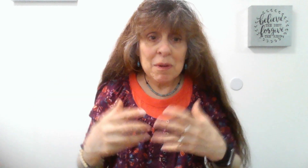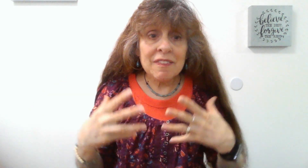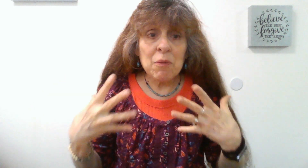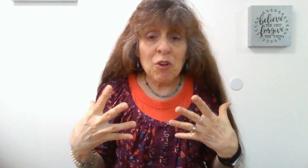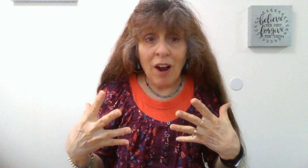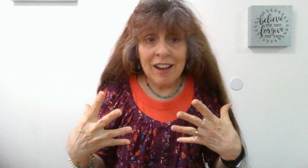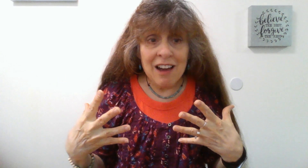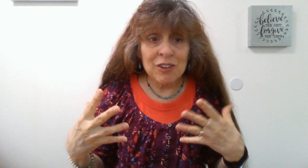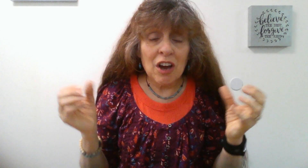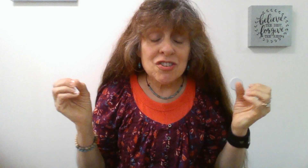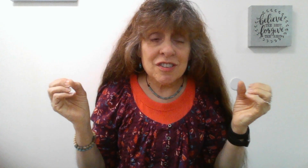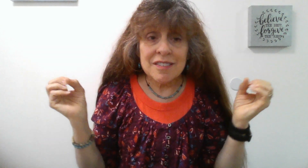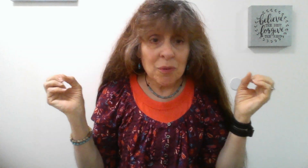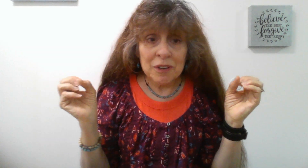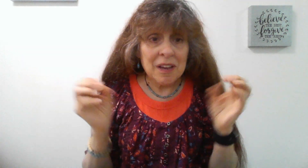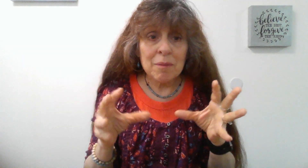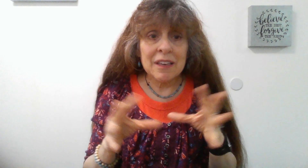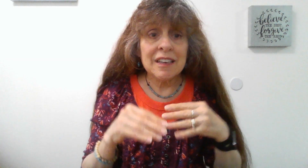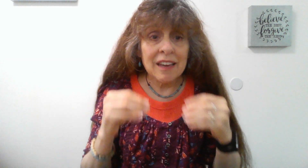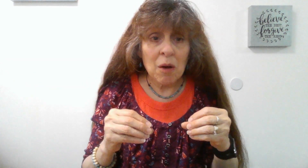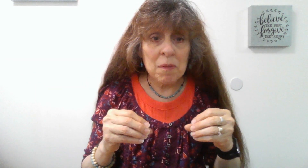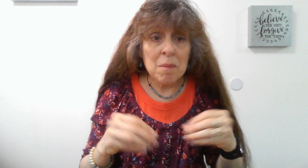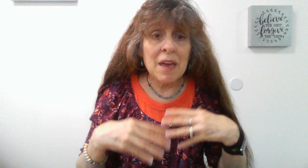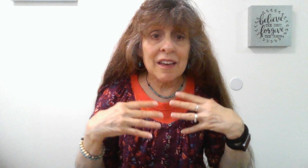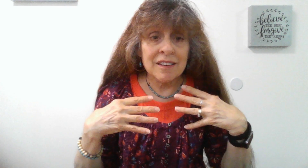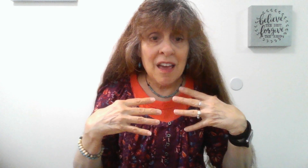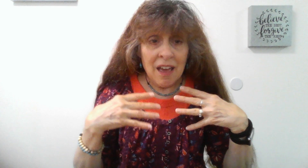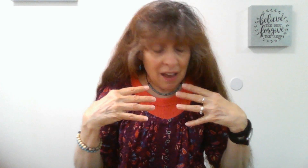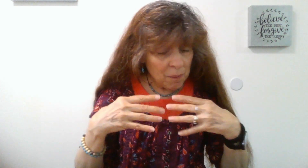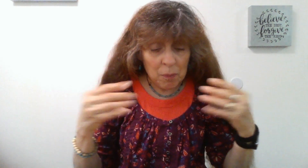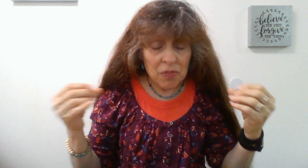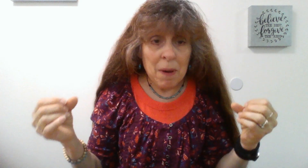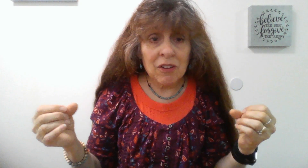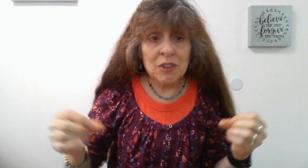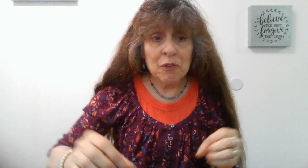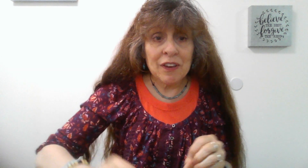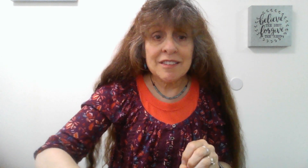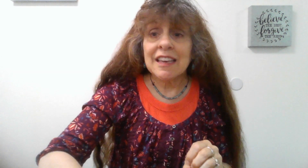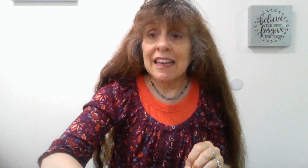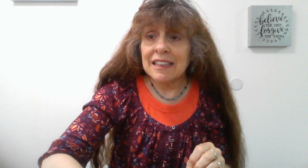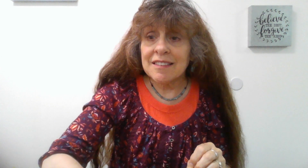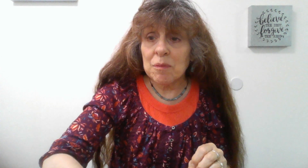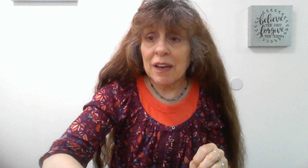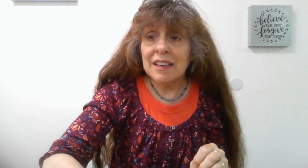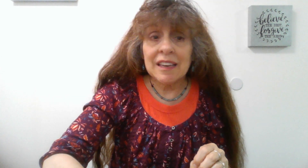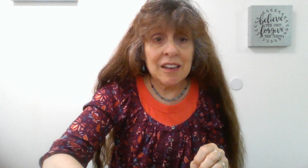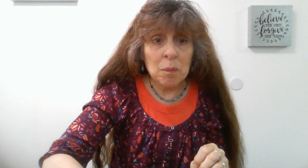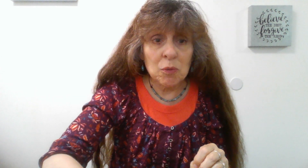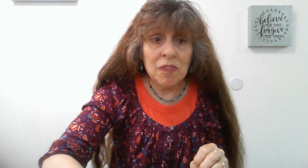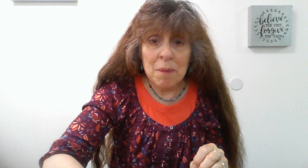minute they would cry out, God just would come in and help them and help them with the battles they were facing, and in the same way, He can help you with the